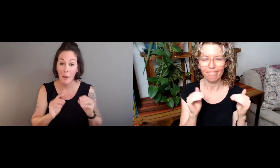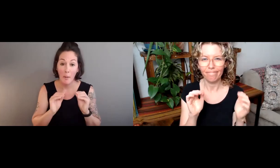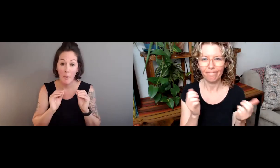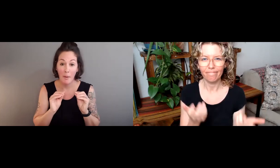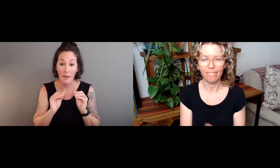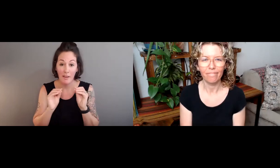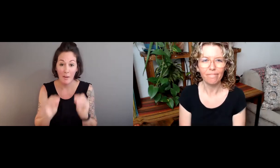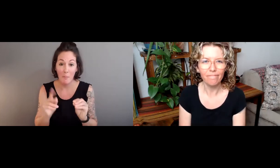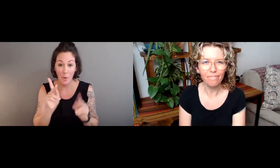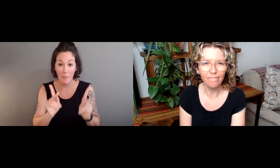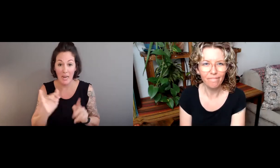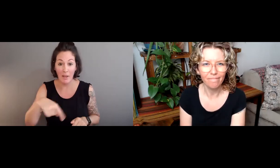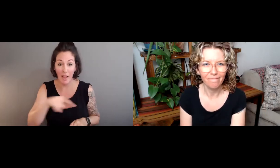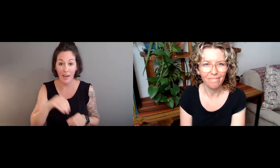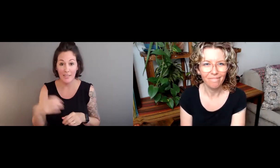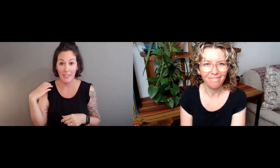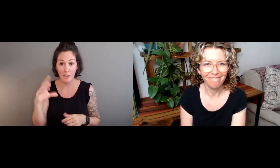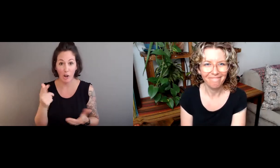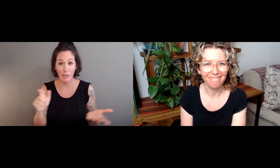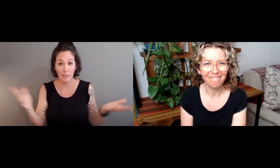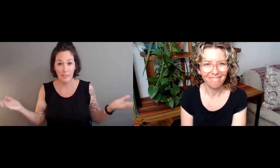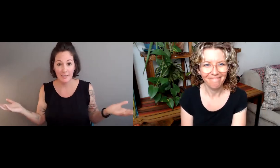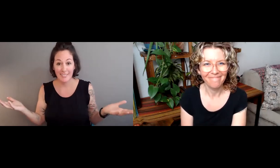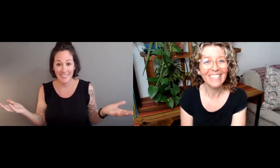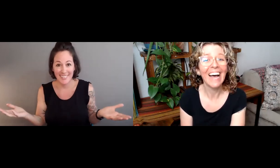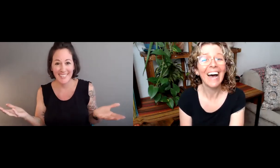kind of technological development? I mean, it's definitely a balance.